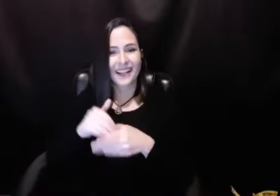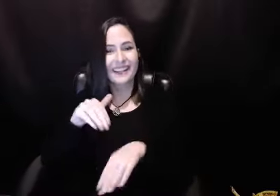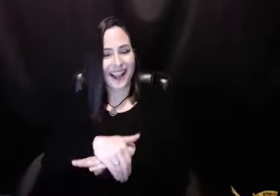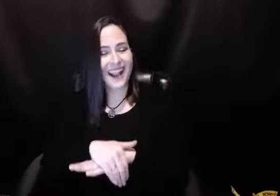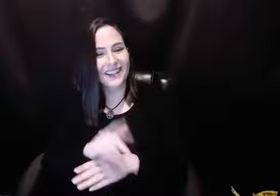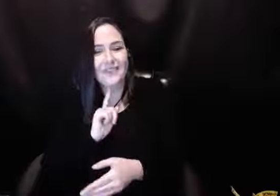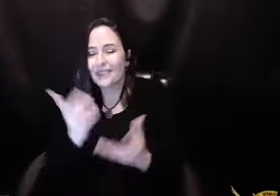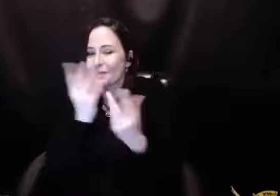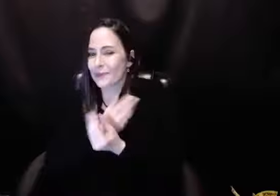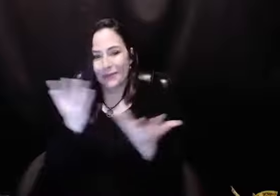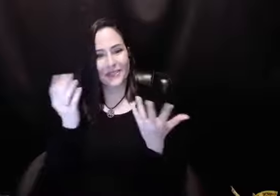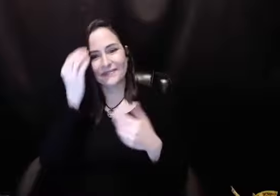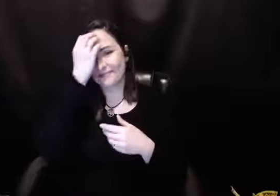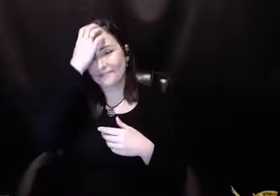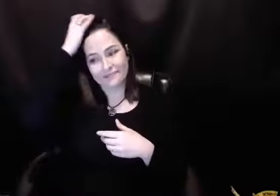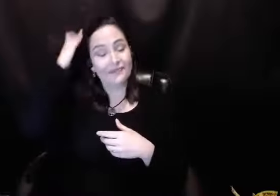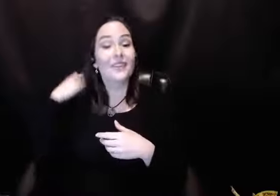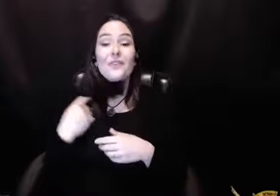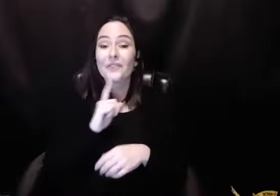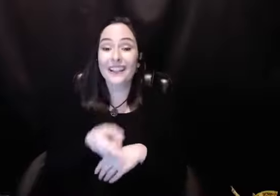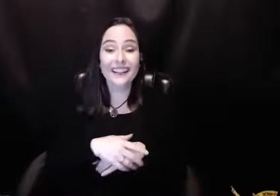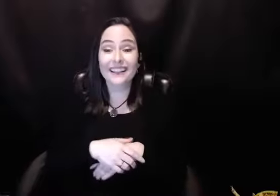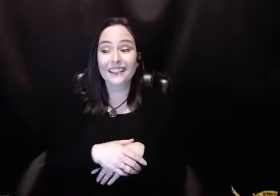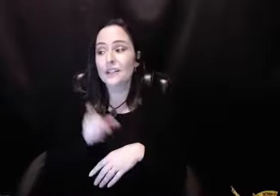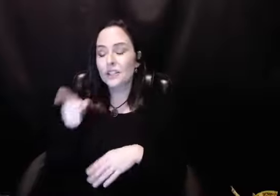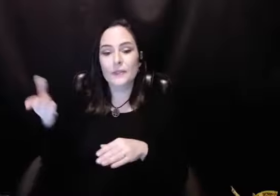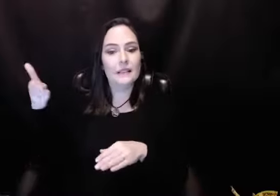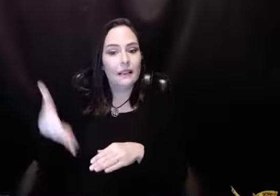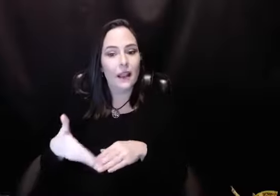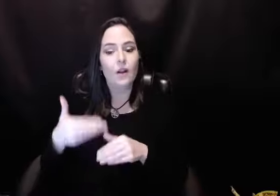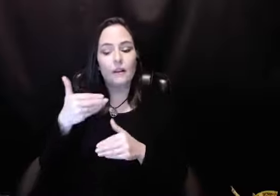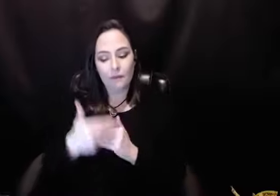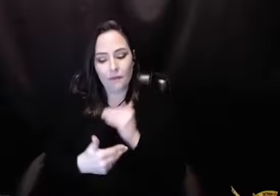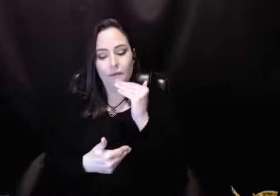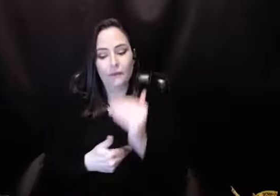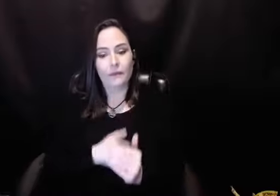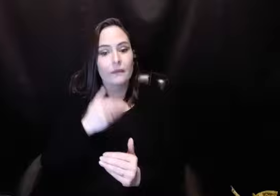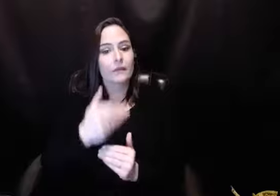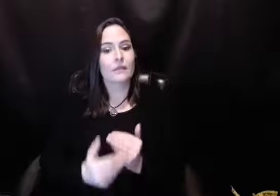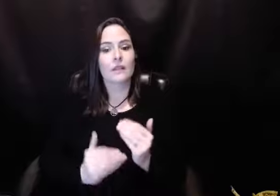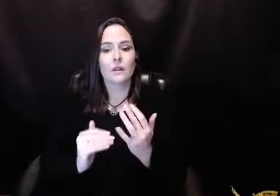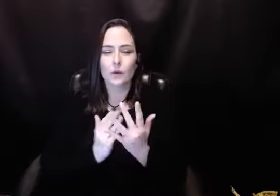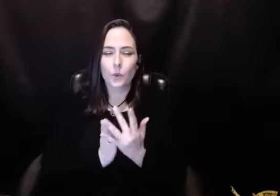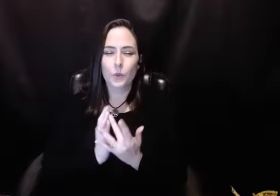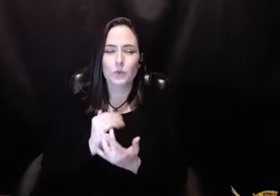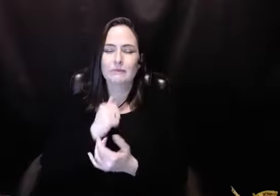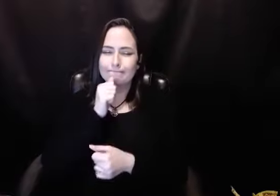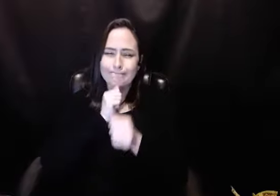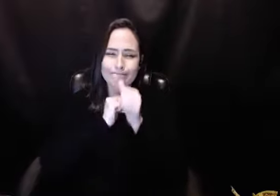with me on our wedding night. And that's exactly the way that was meant to be. It was so beautiful that she had been with me every step